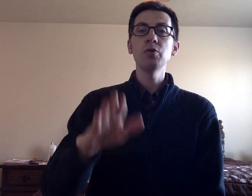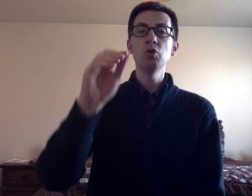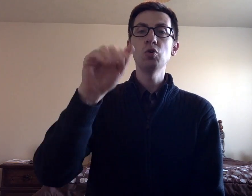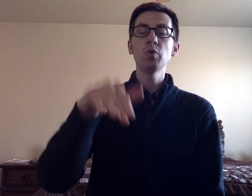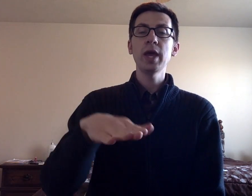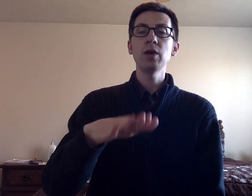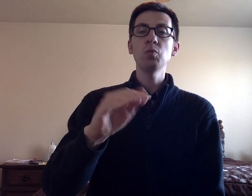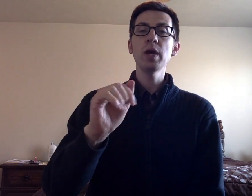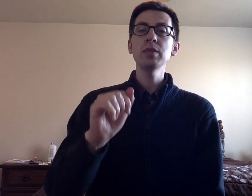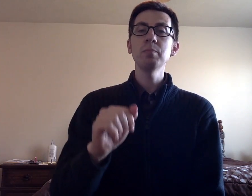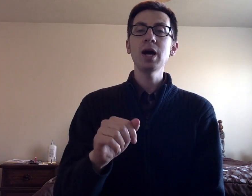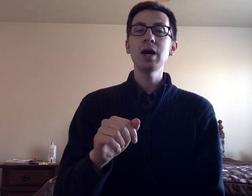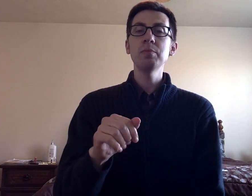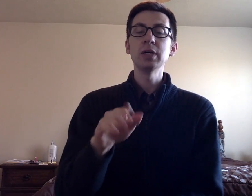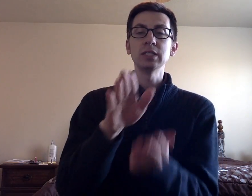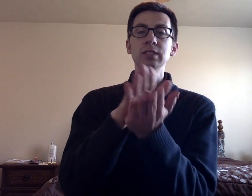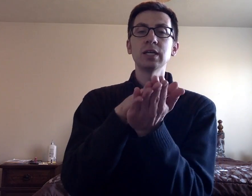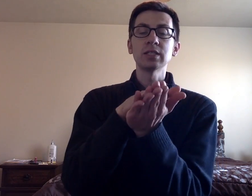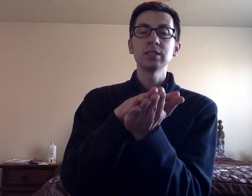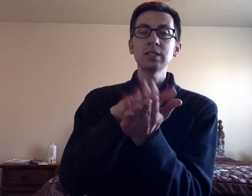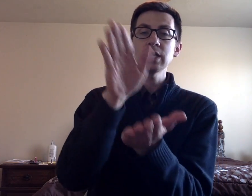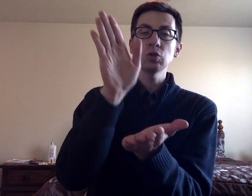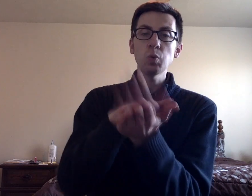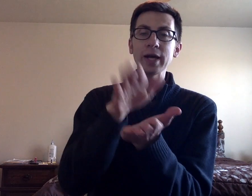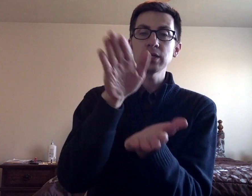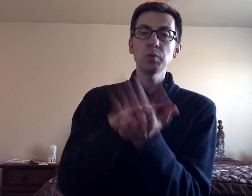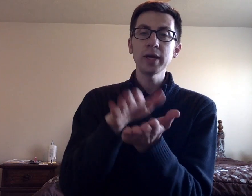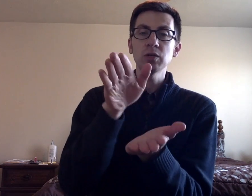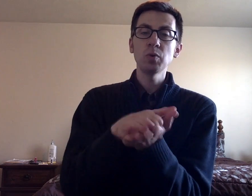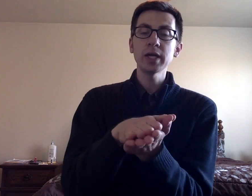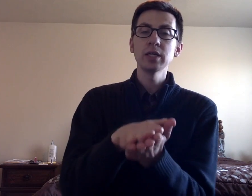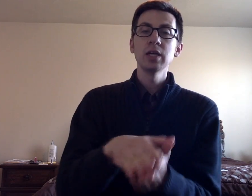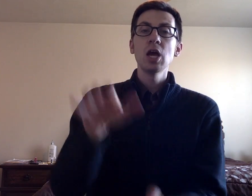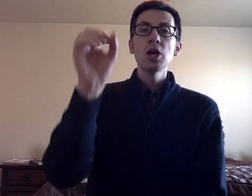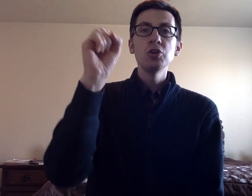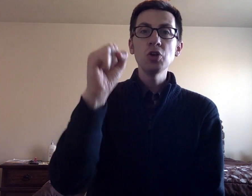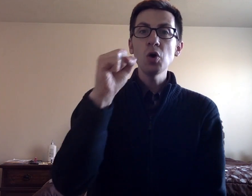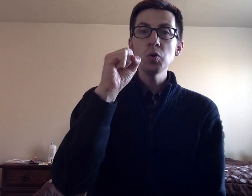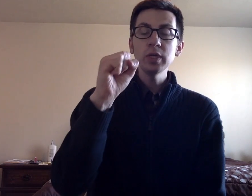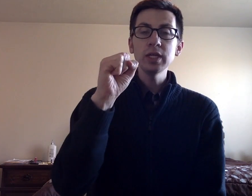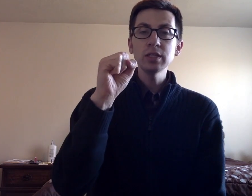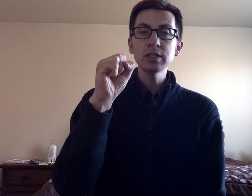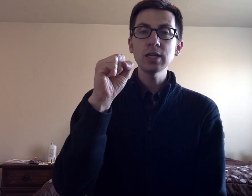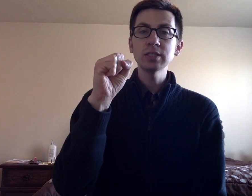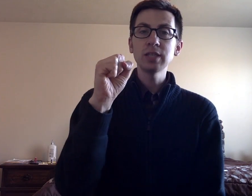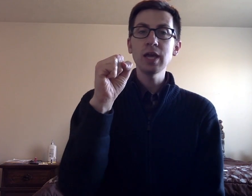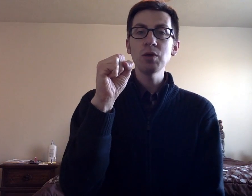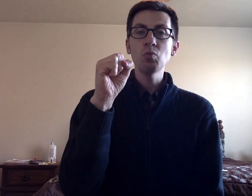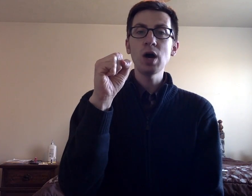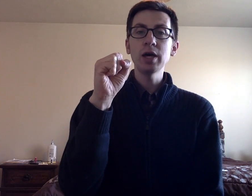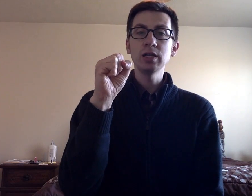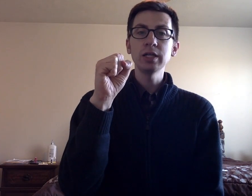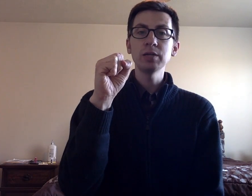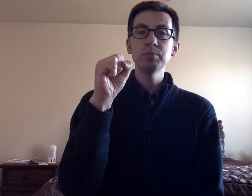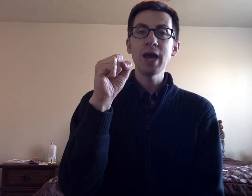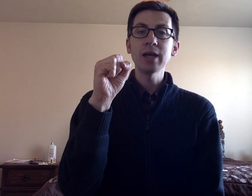away when the mama duck said quack quack quack. No little ducks came waddling back.